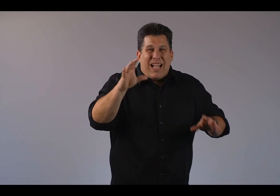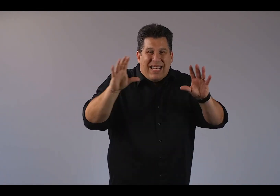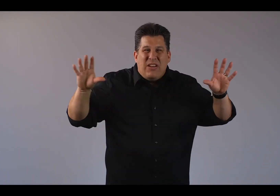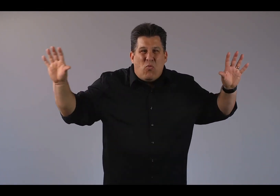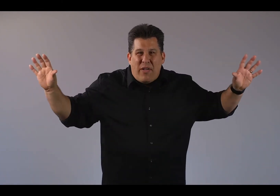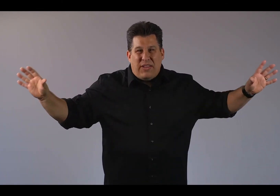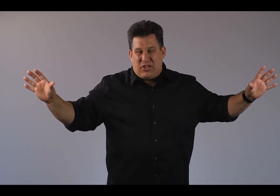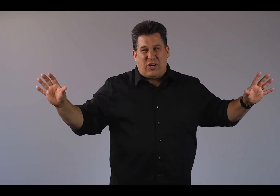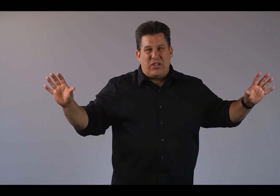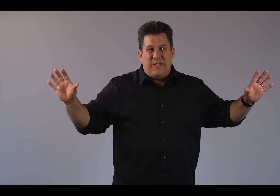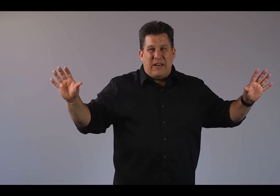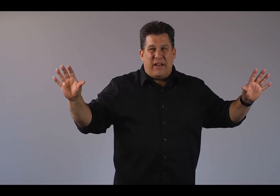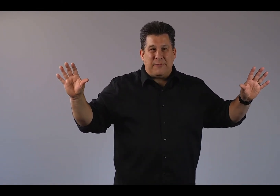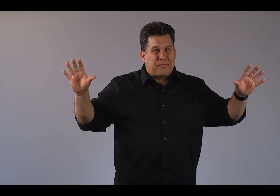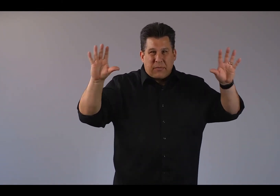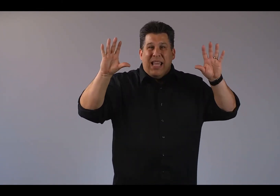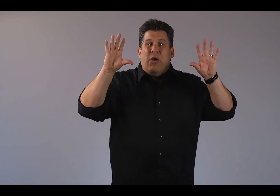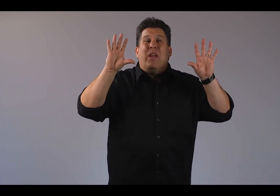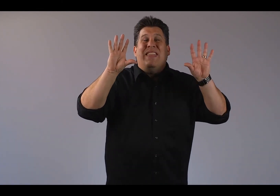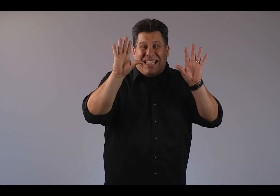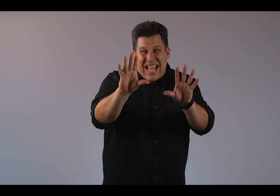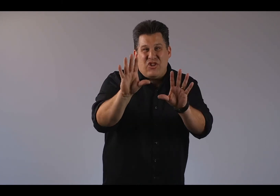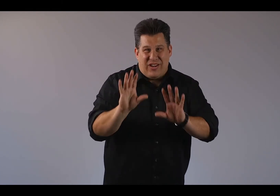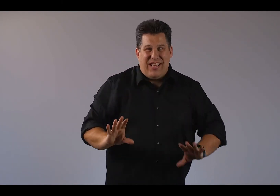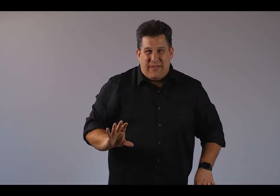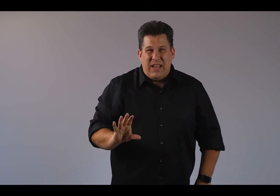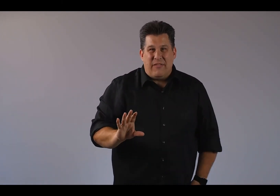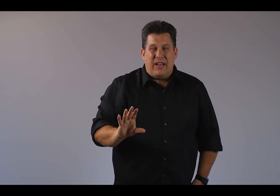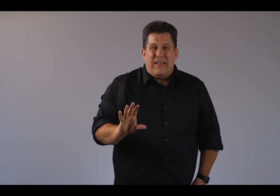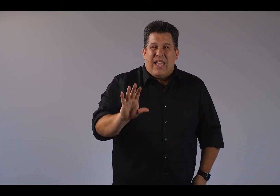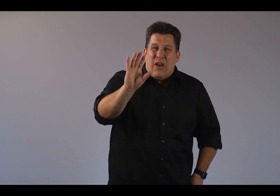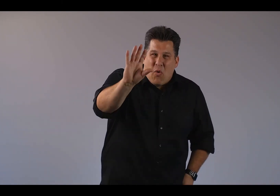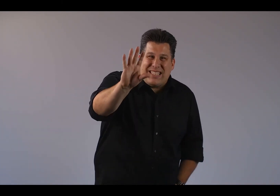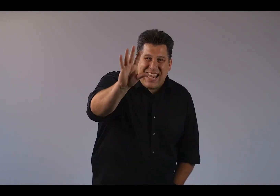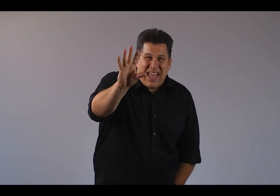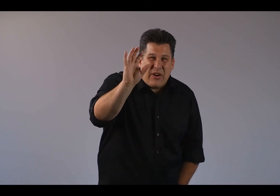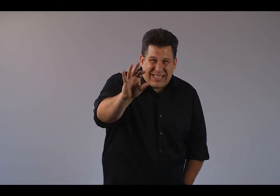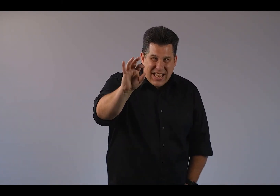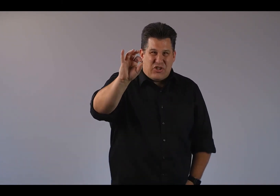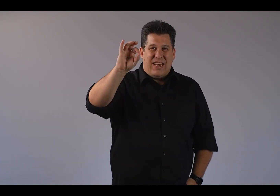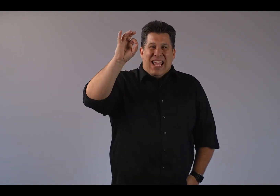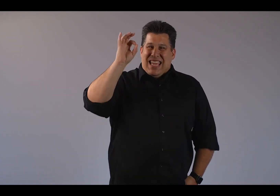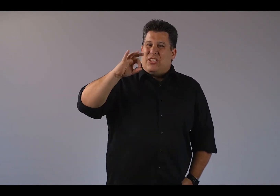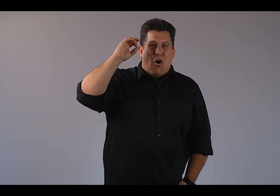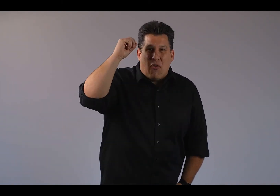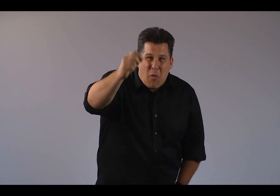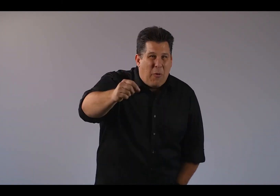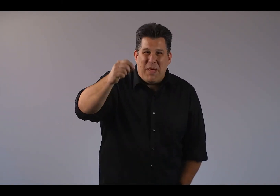God didn't want the destruction of Nineveh. He wanted the attention of Nineveh. And once he had their attention, he got to overwhelm them